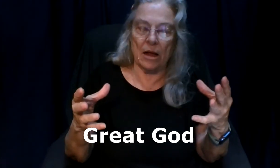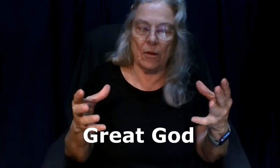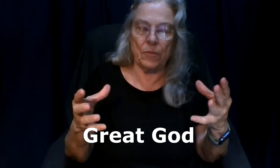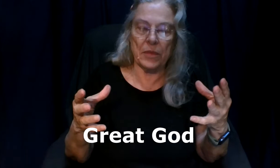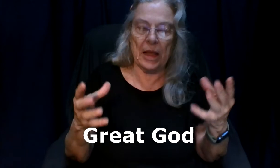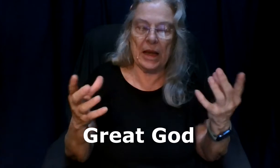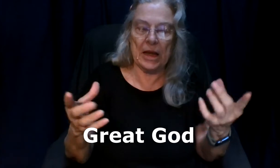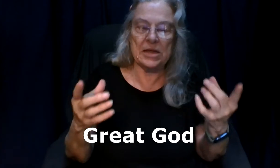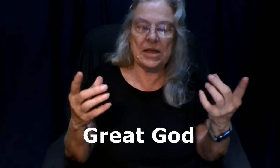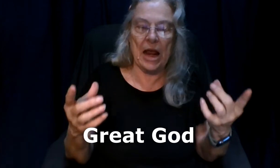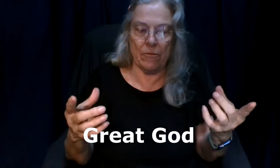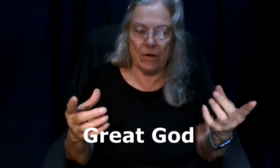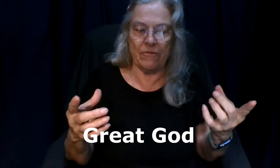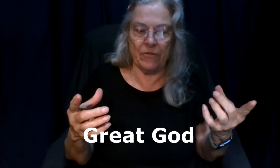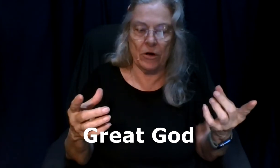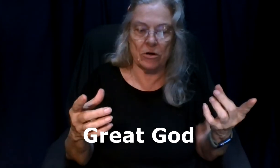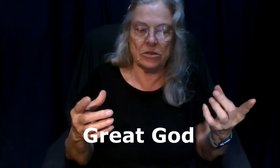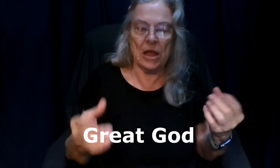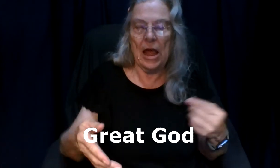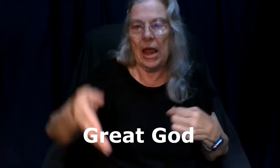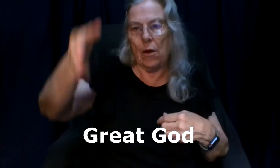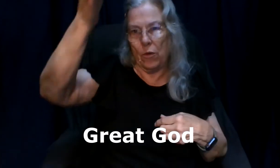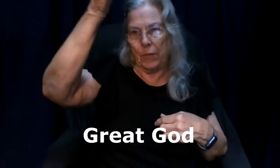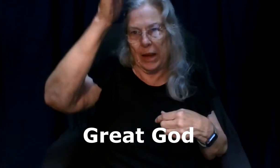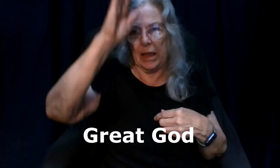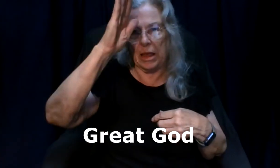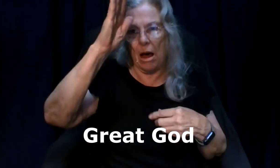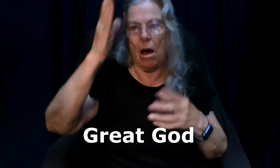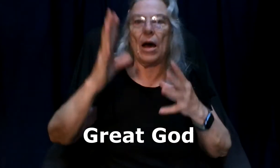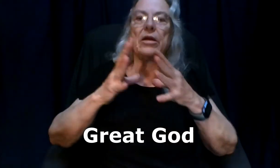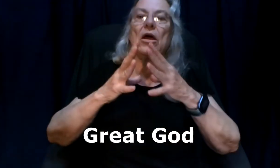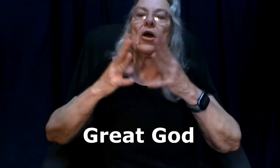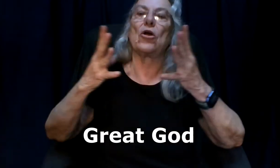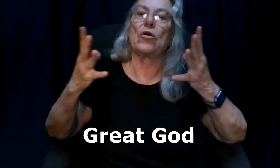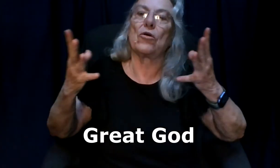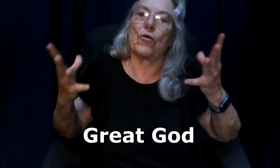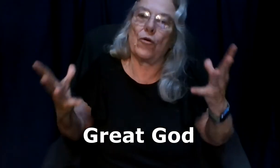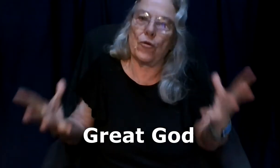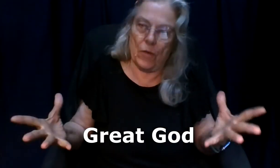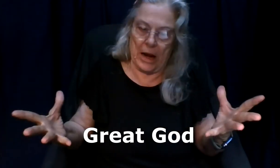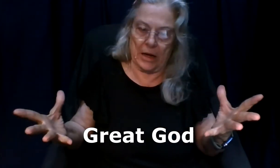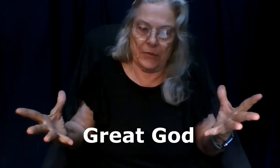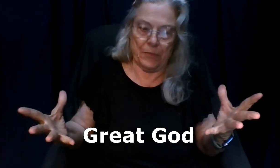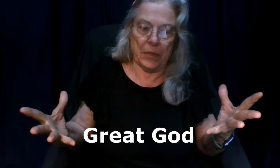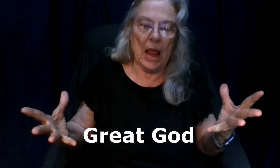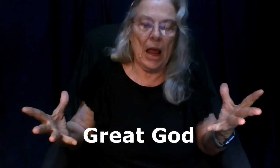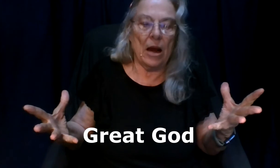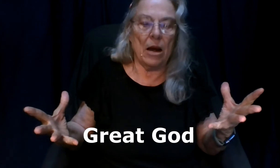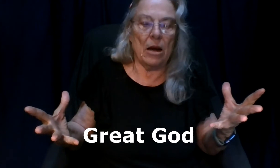it is a reverse it would be god great now